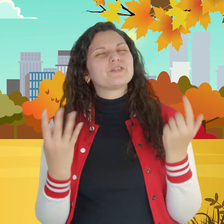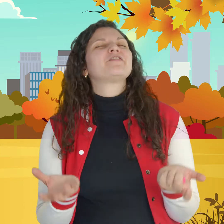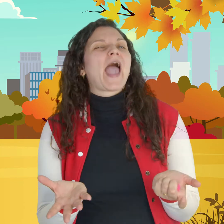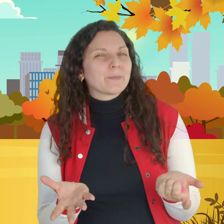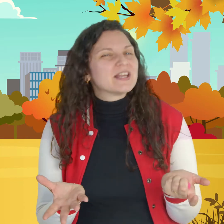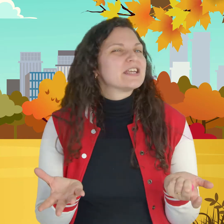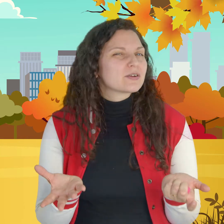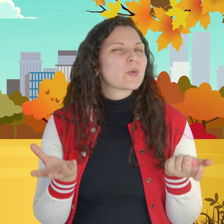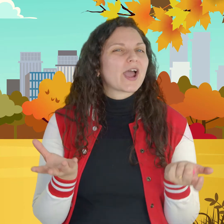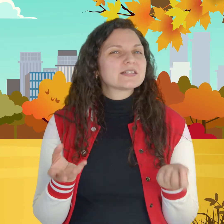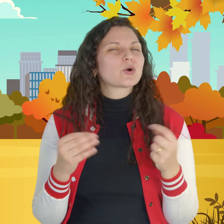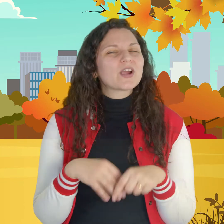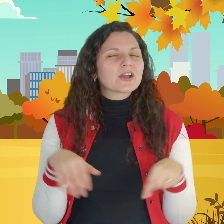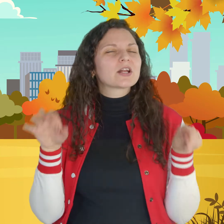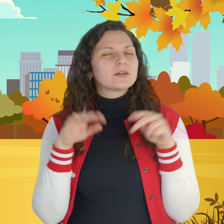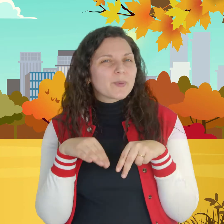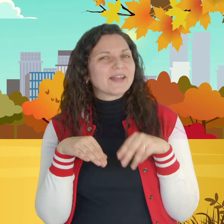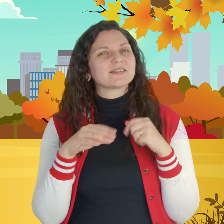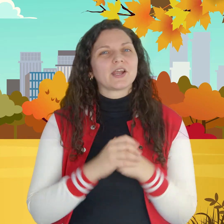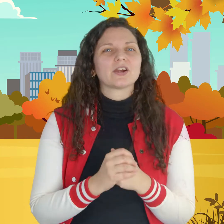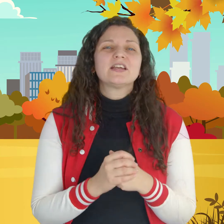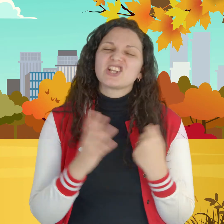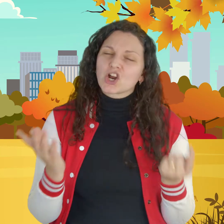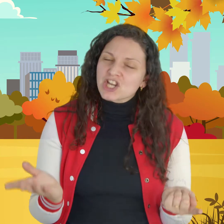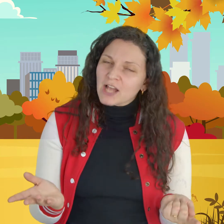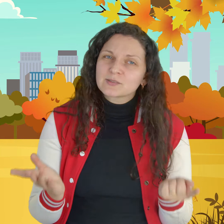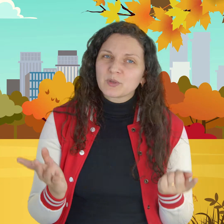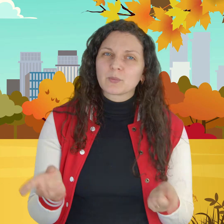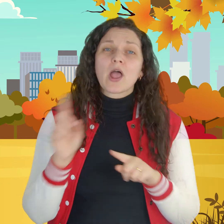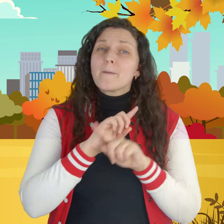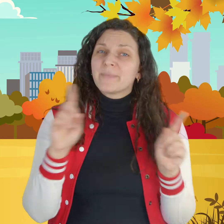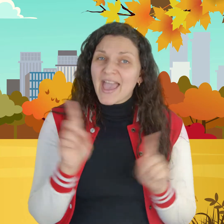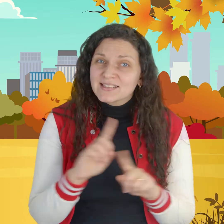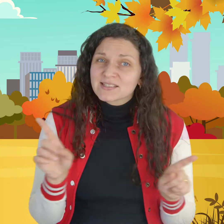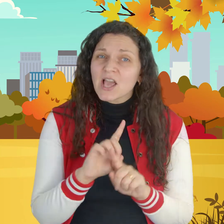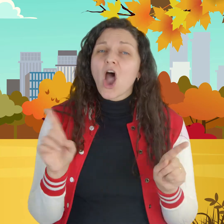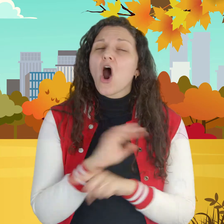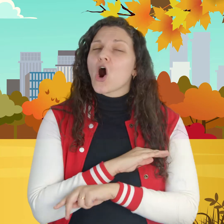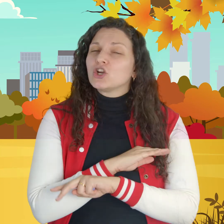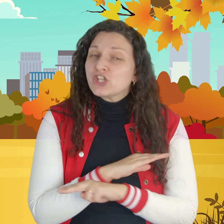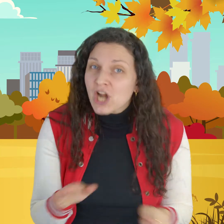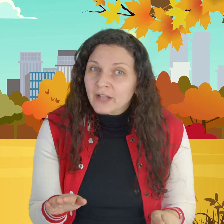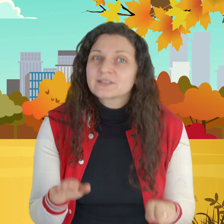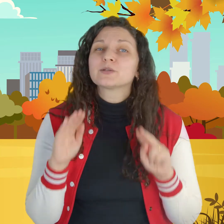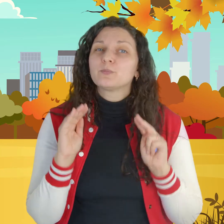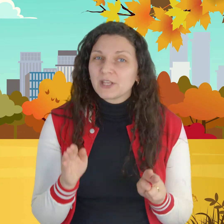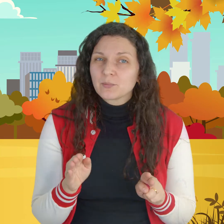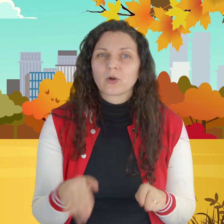family right so we're gonna include pets here they are not people pets are not people